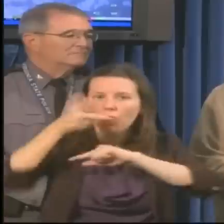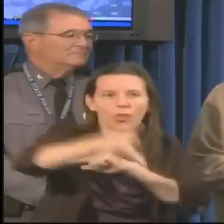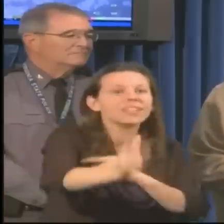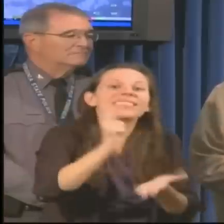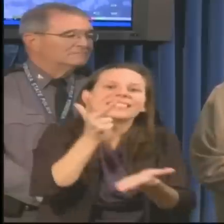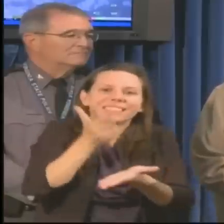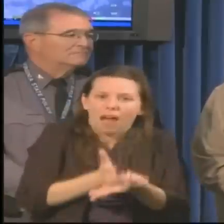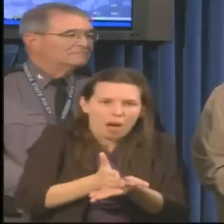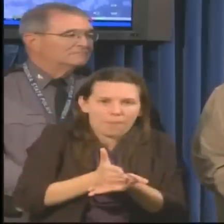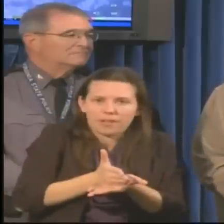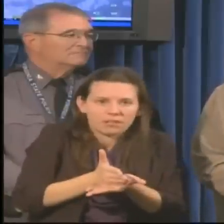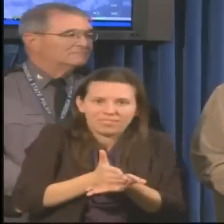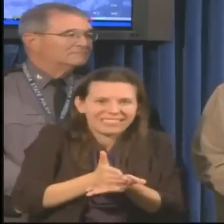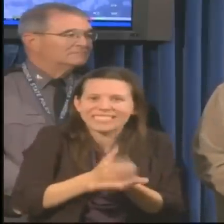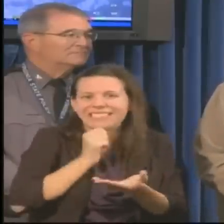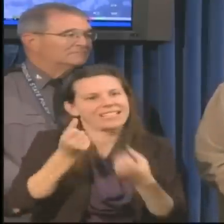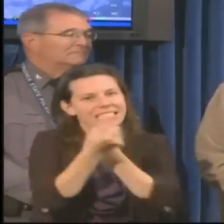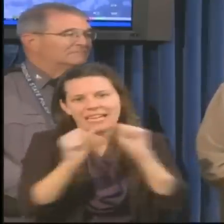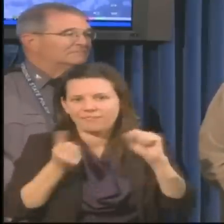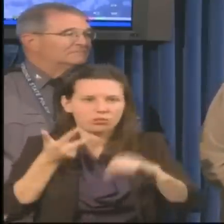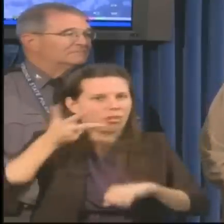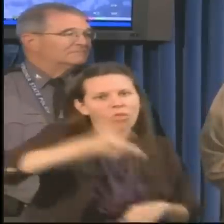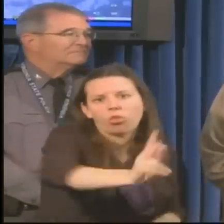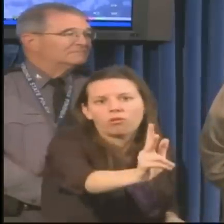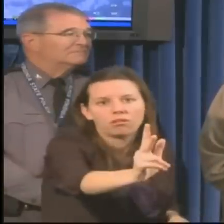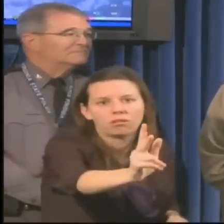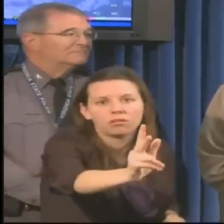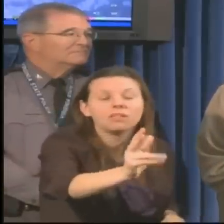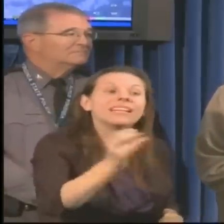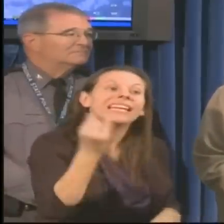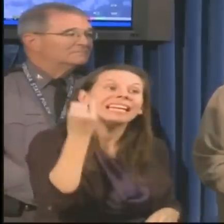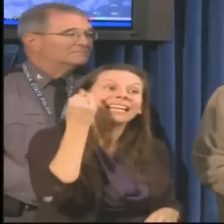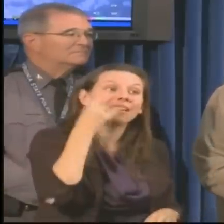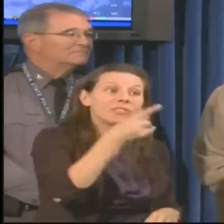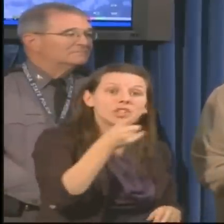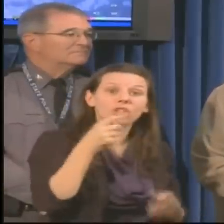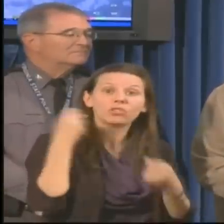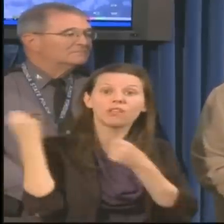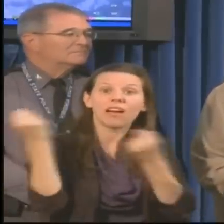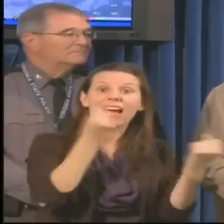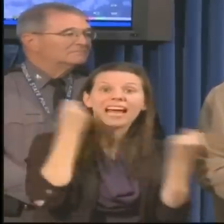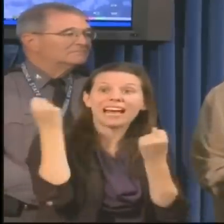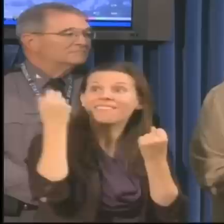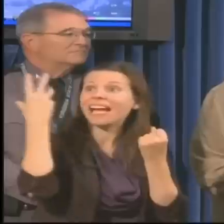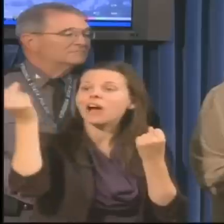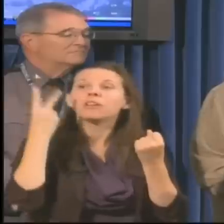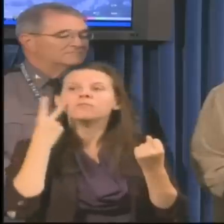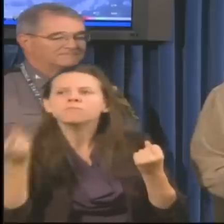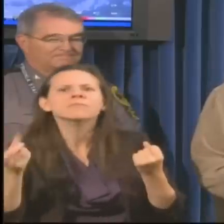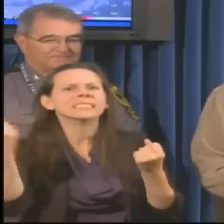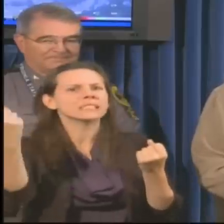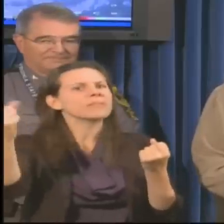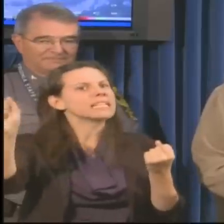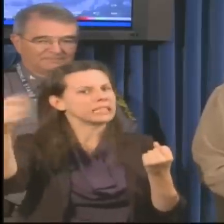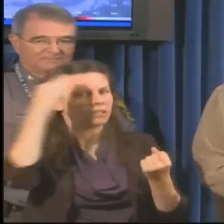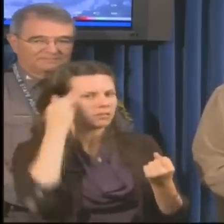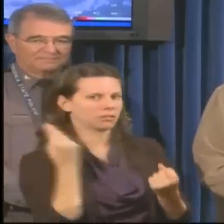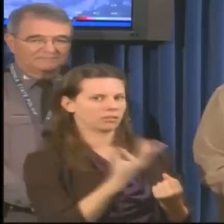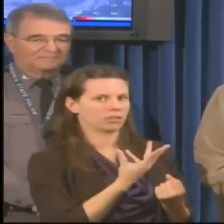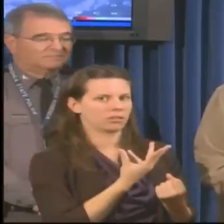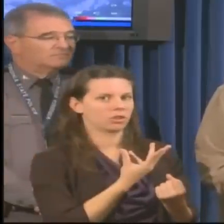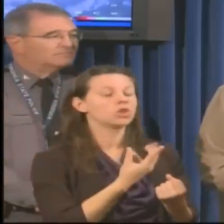And if you're out and you see something that needs to be reported to us, please use 1-800-4